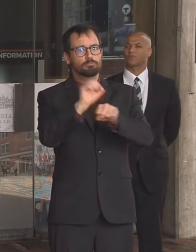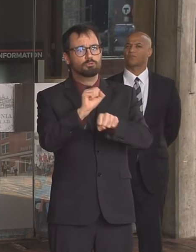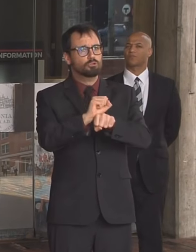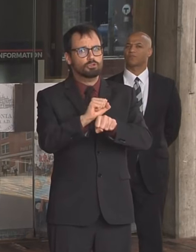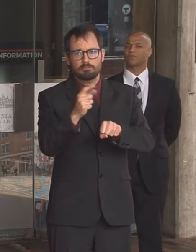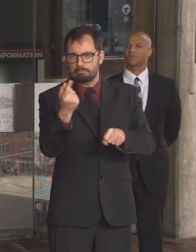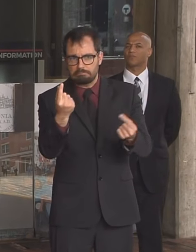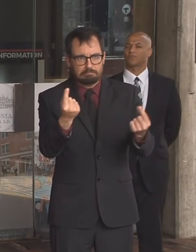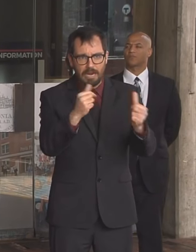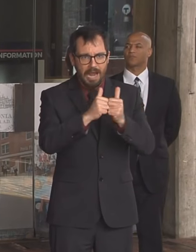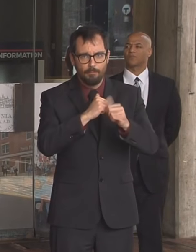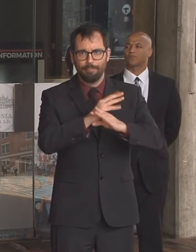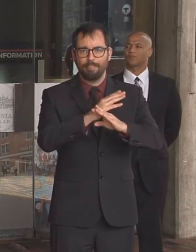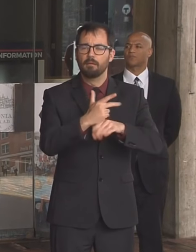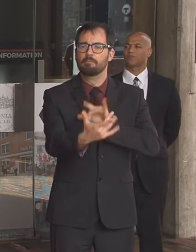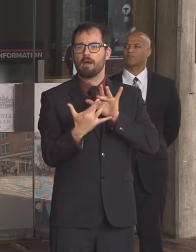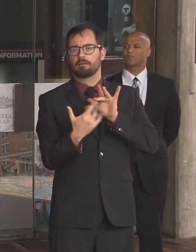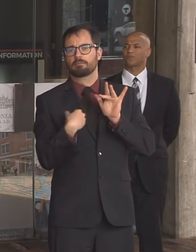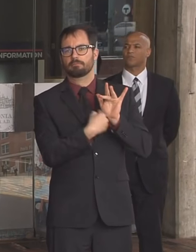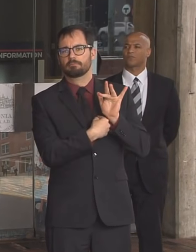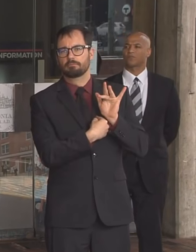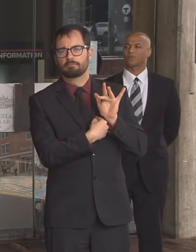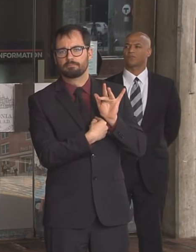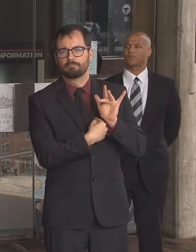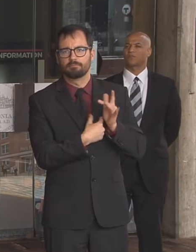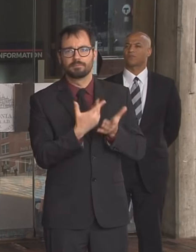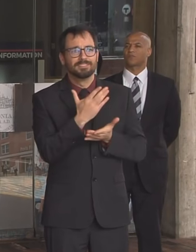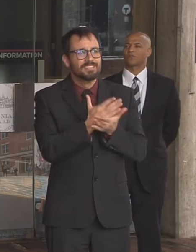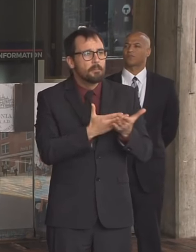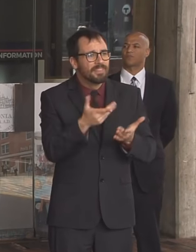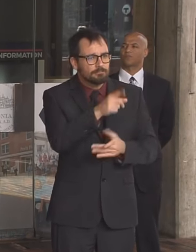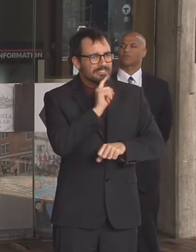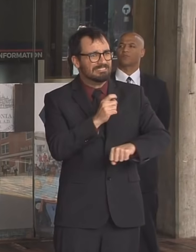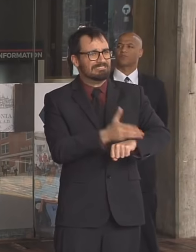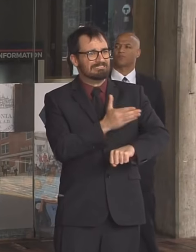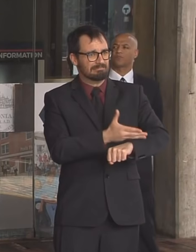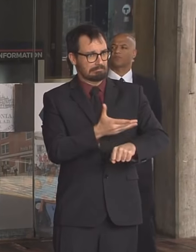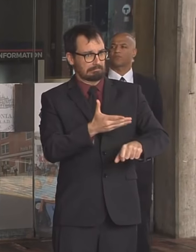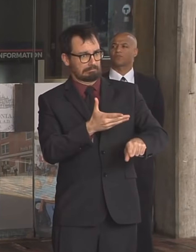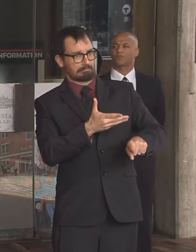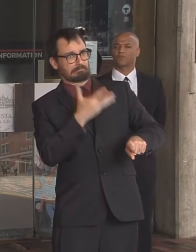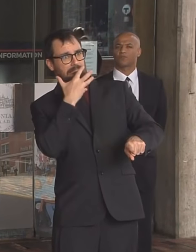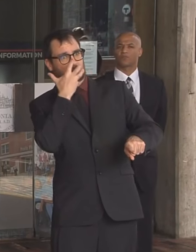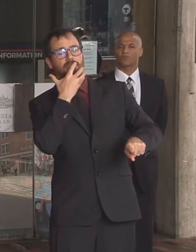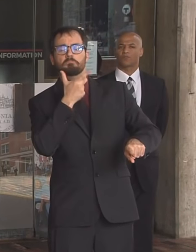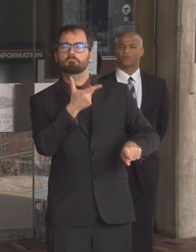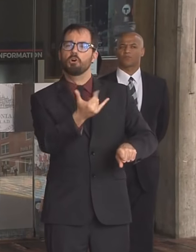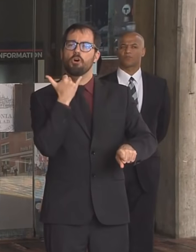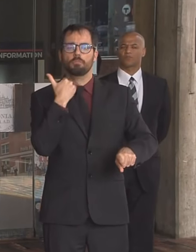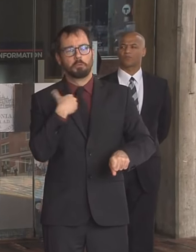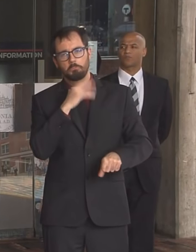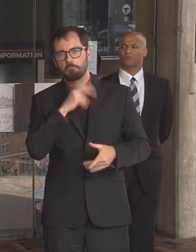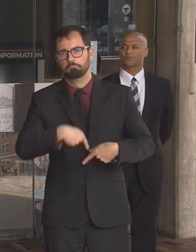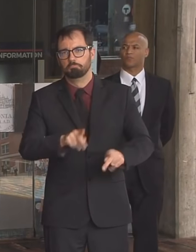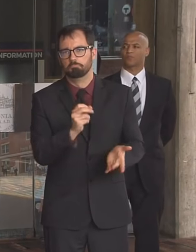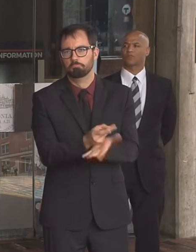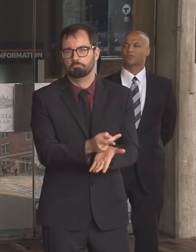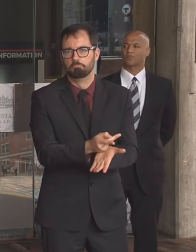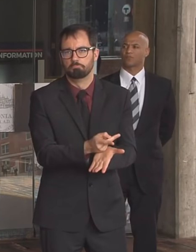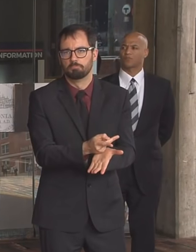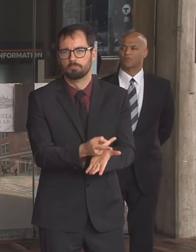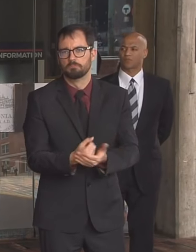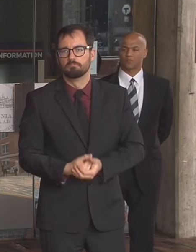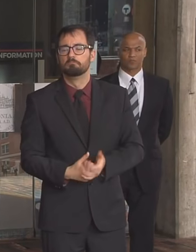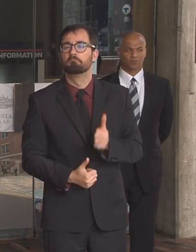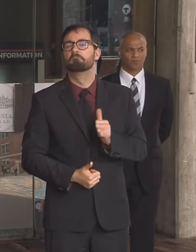emergency work we'll allow building that to happen but for all intents and purposes um construction works closed down the reason for it the same reason why